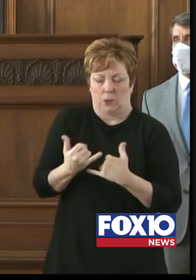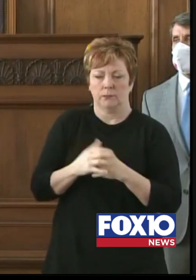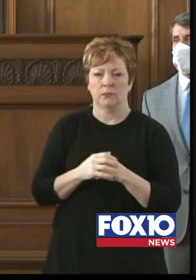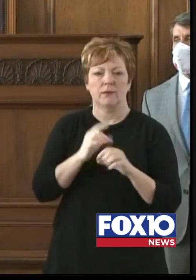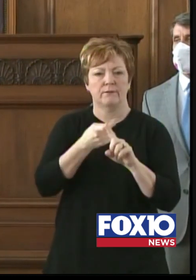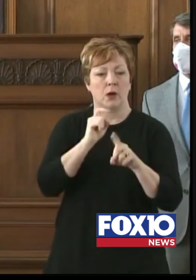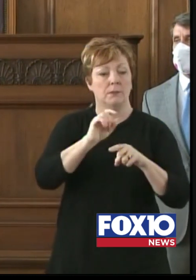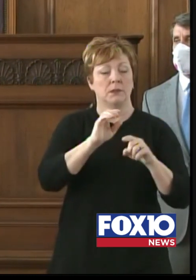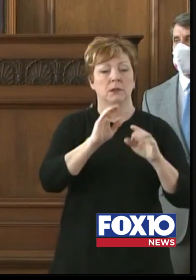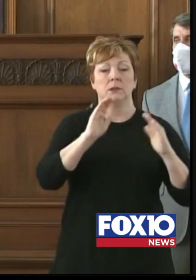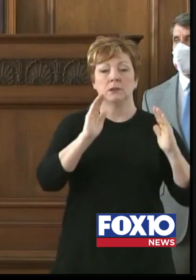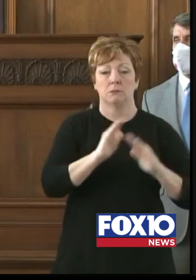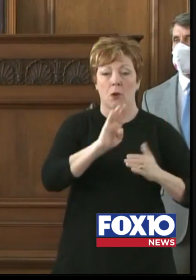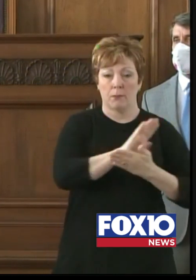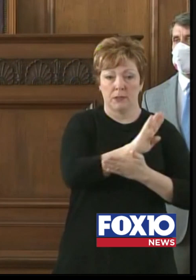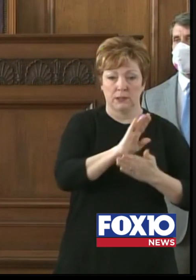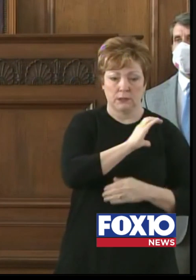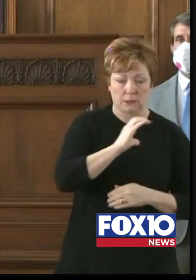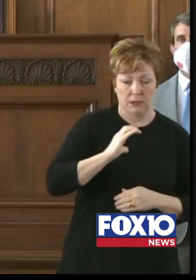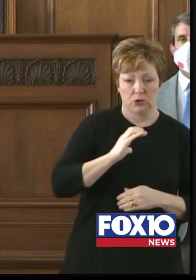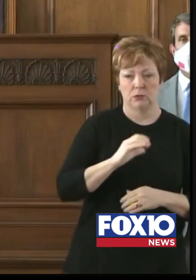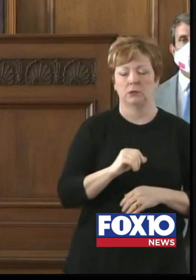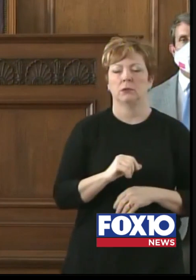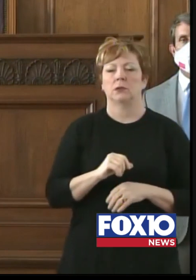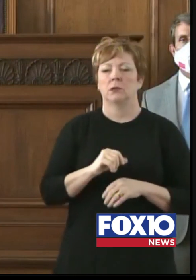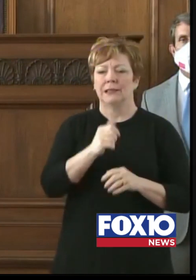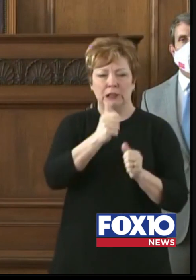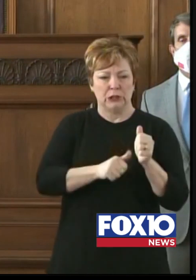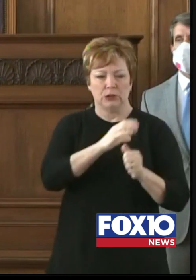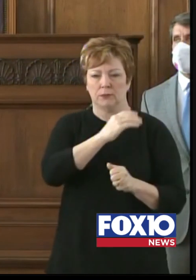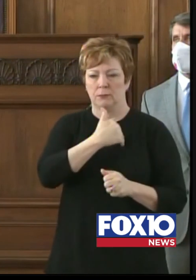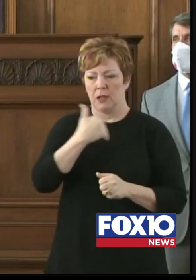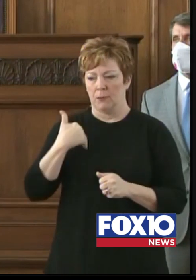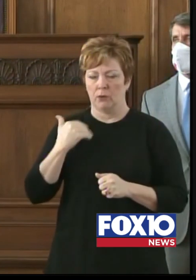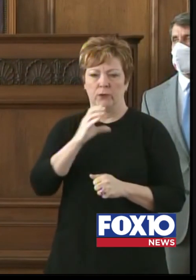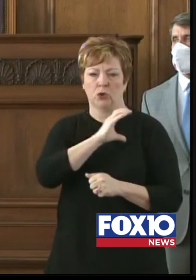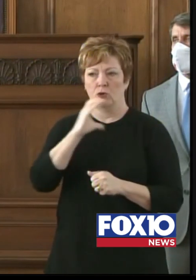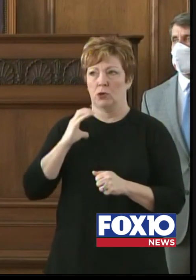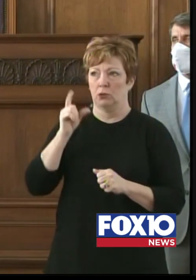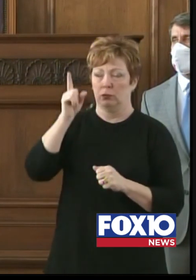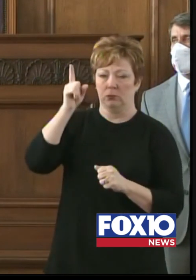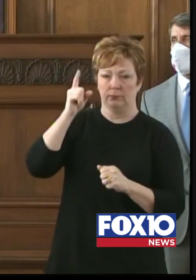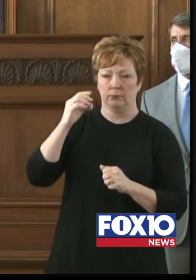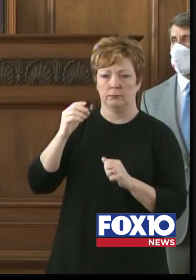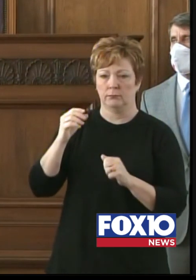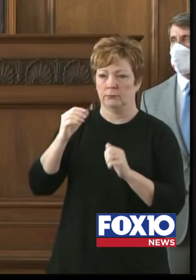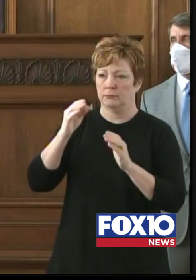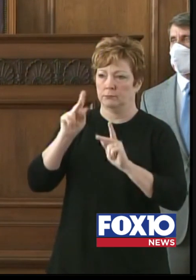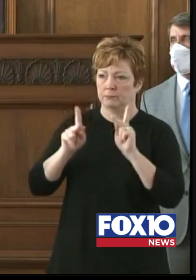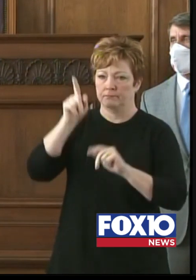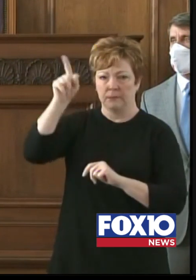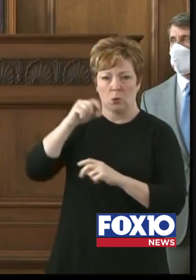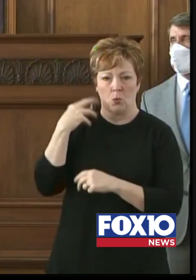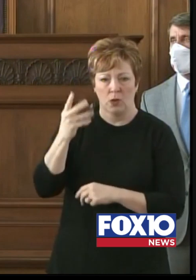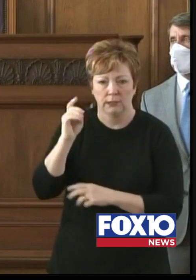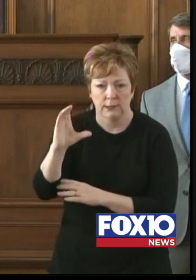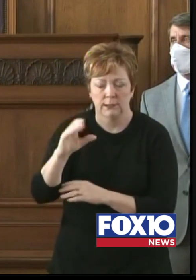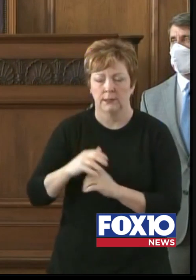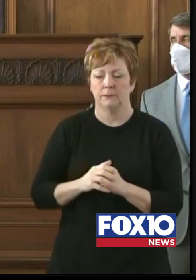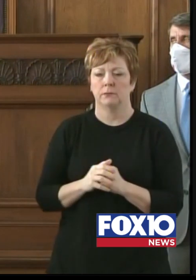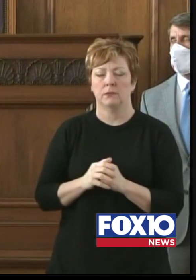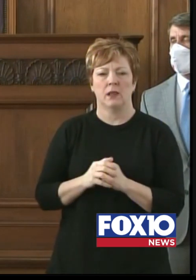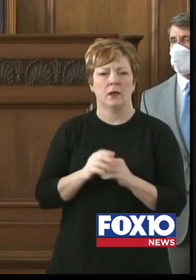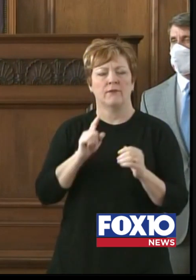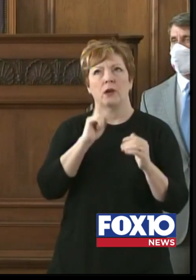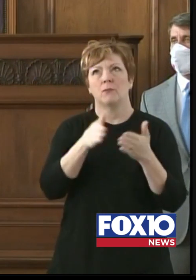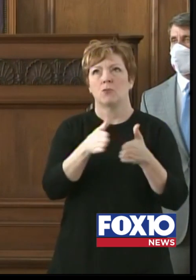the Small Business Commission to each member of our Congressional delegation in Washington. These suggestions are very broad